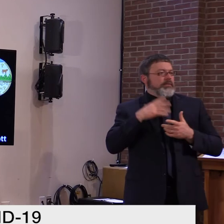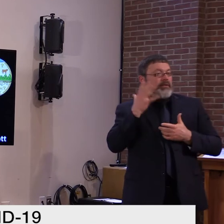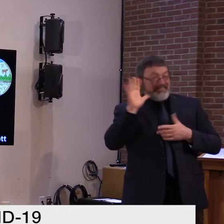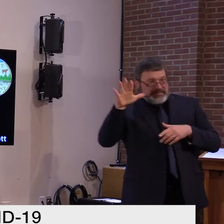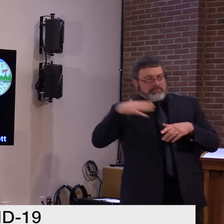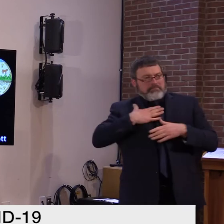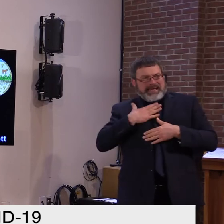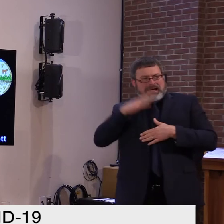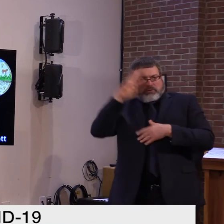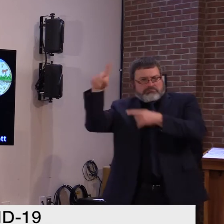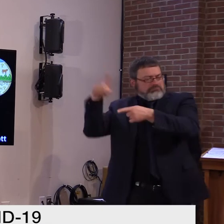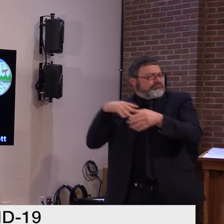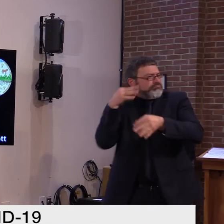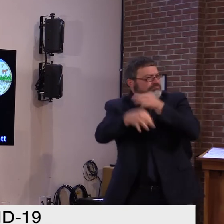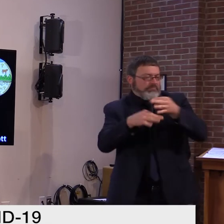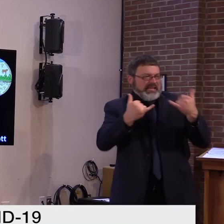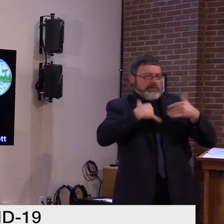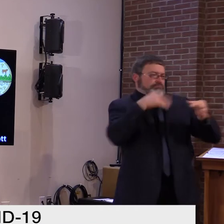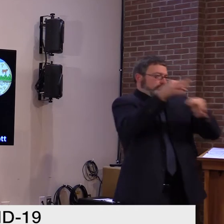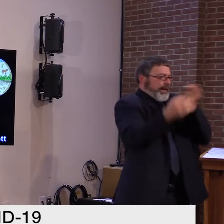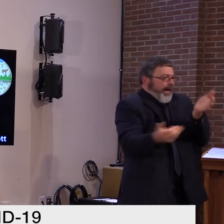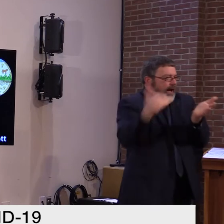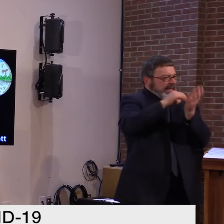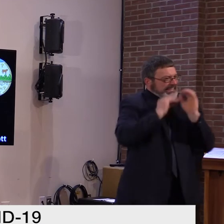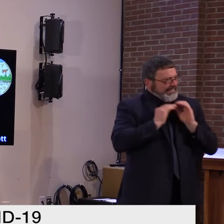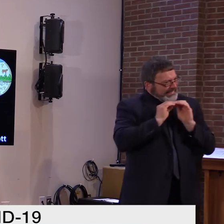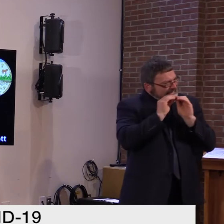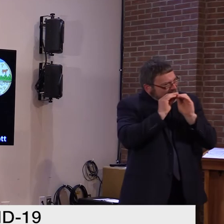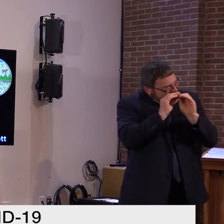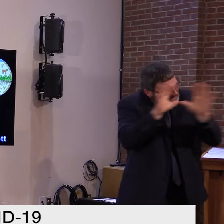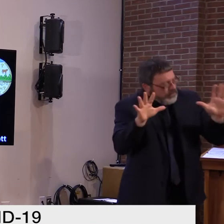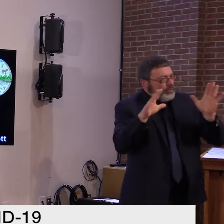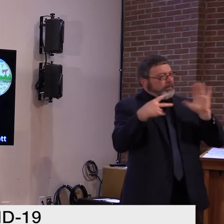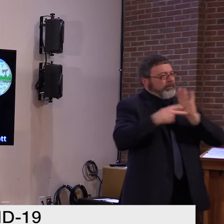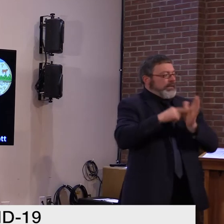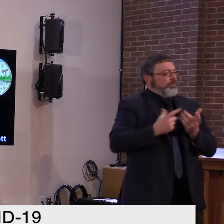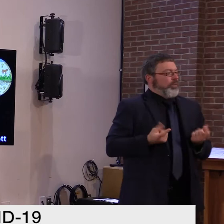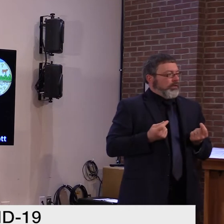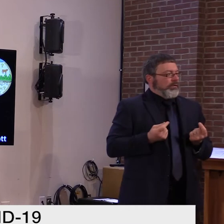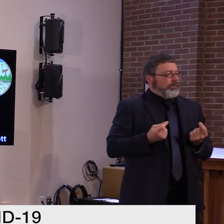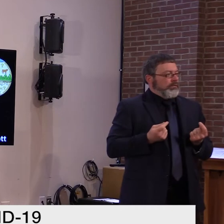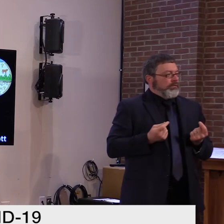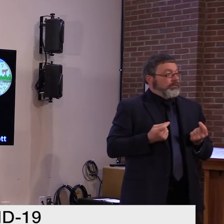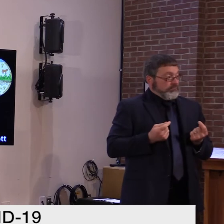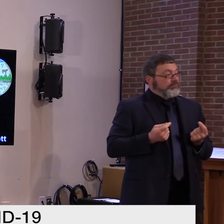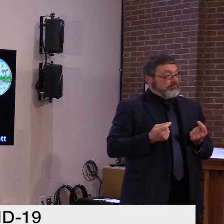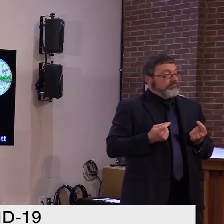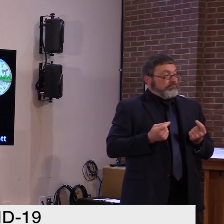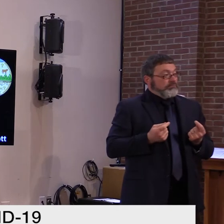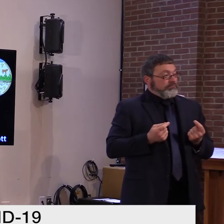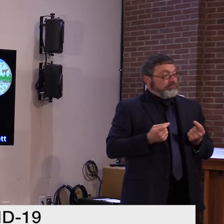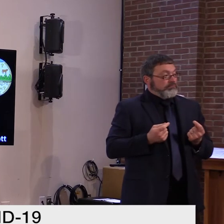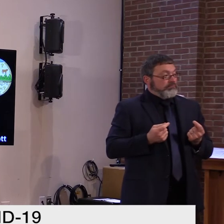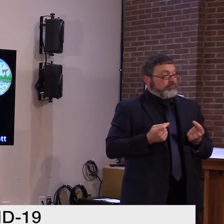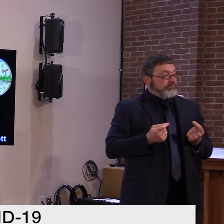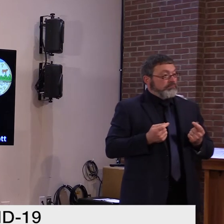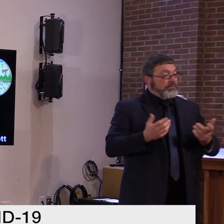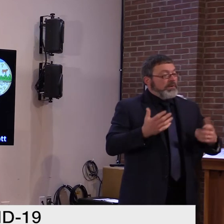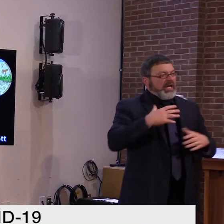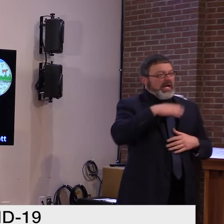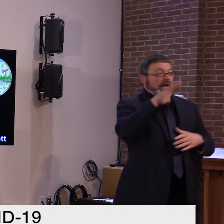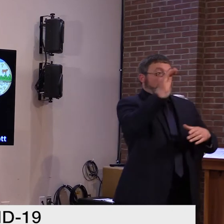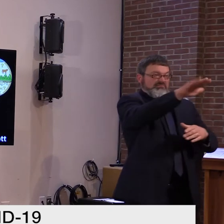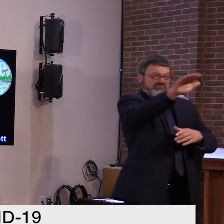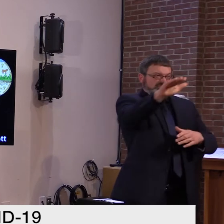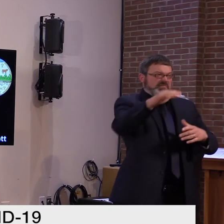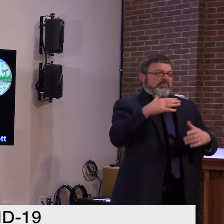get tested. It's an essential tool to finding and containing COVID. We appreciate your patience as